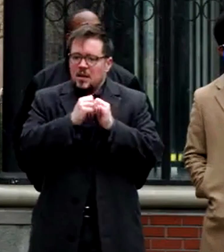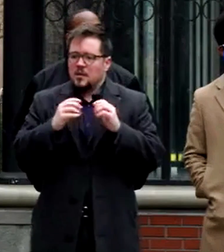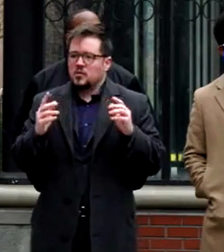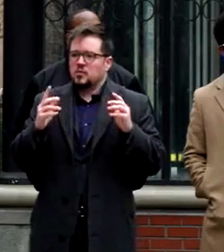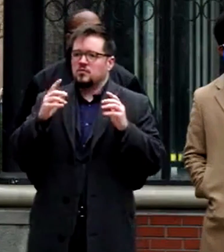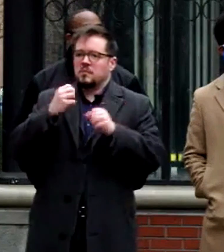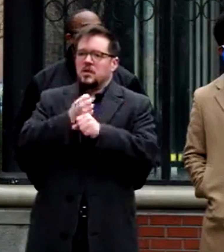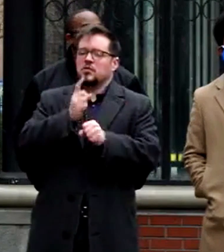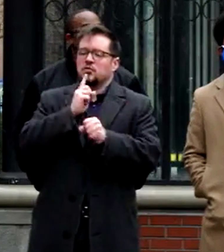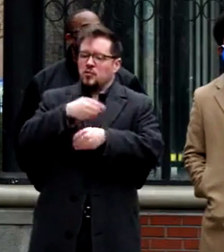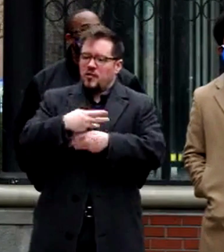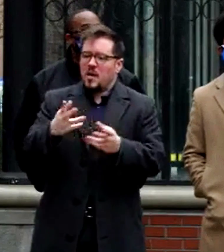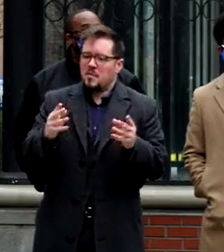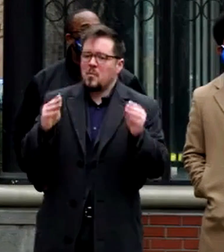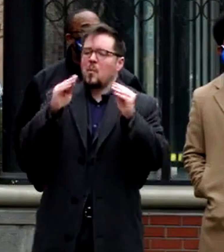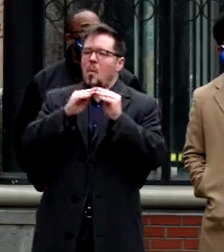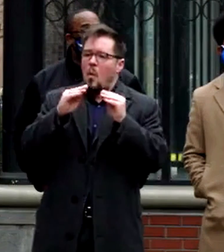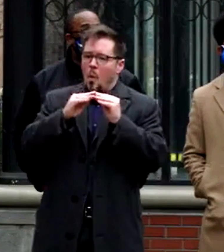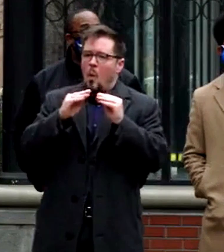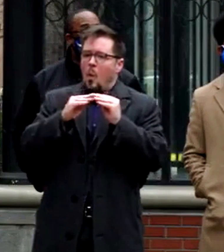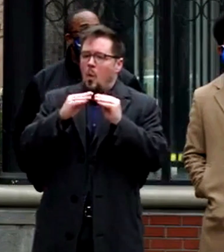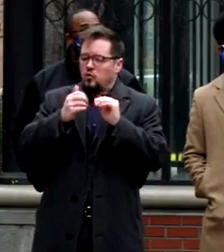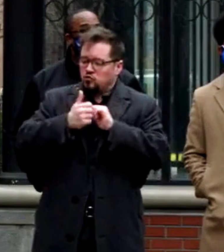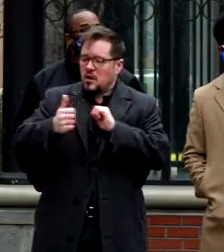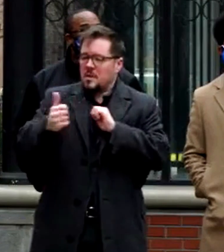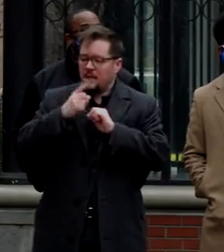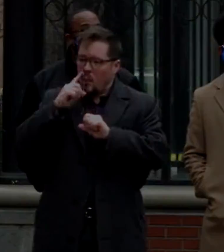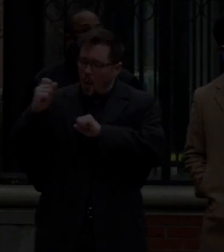accessible infrastructure for all of our residents.